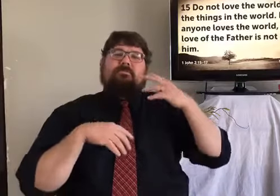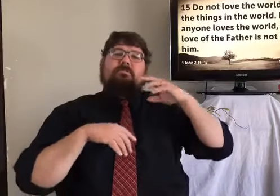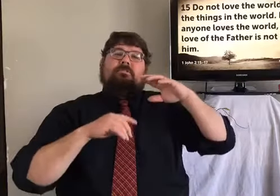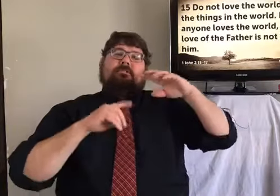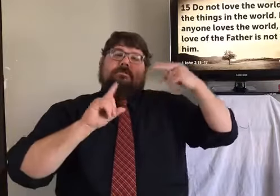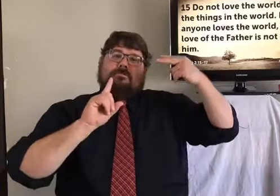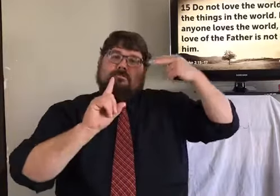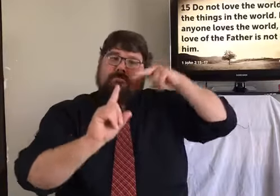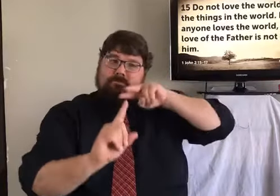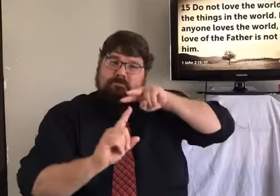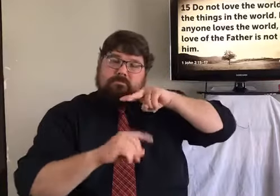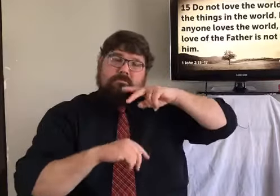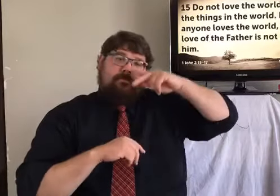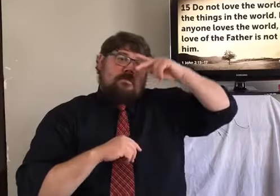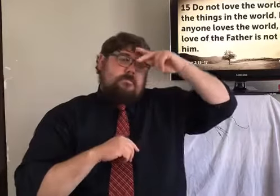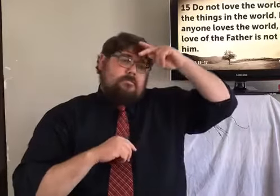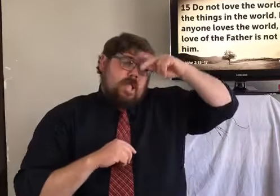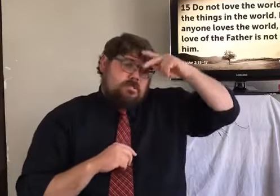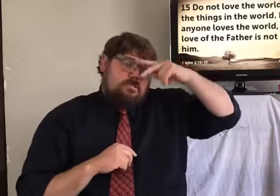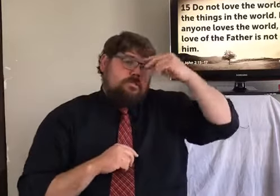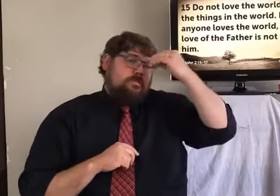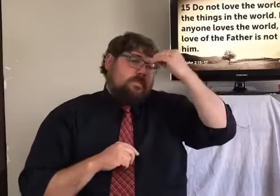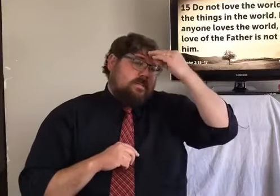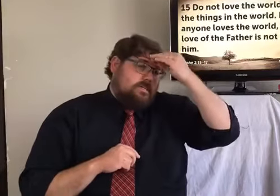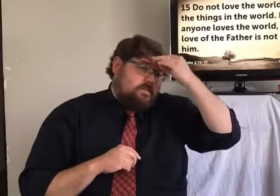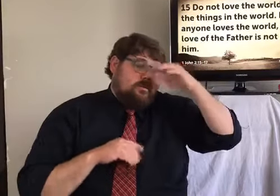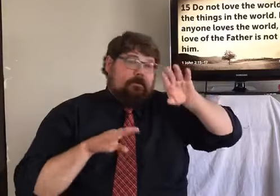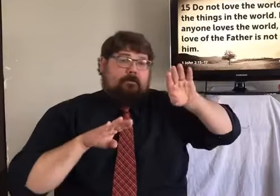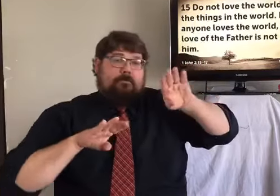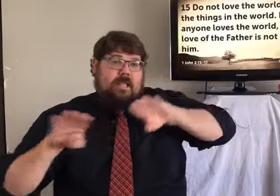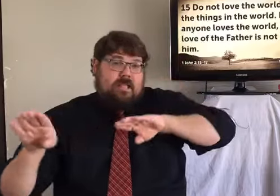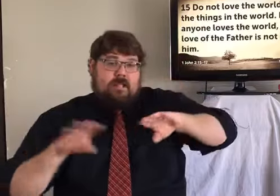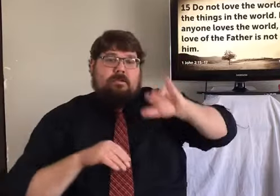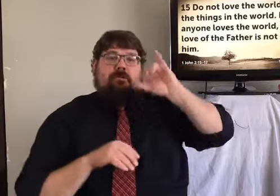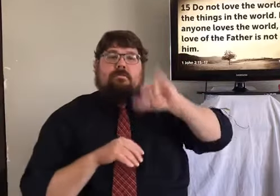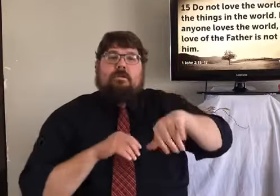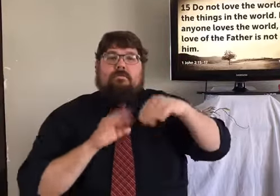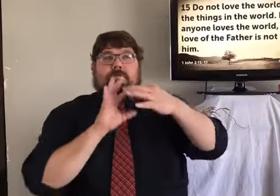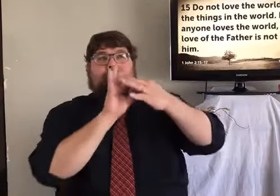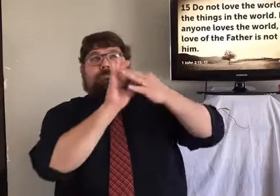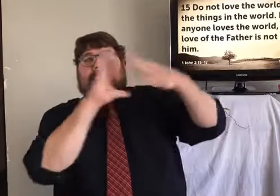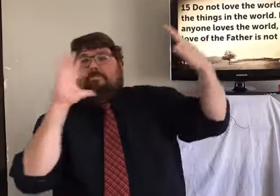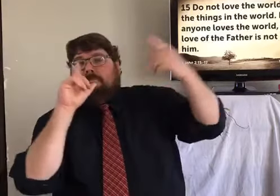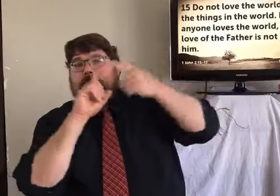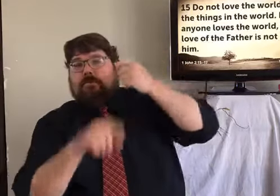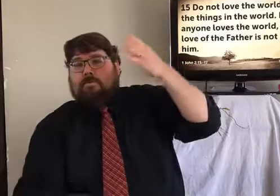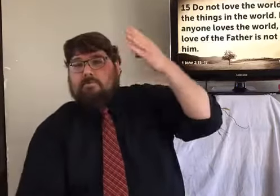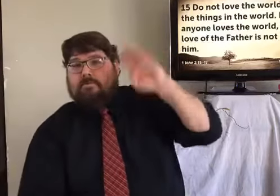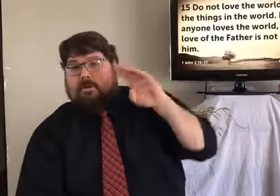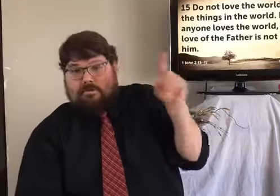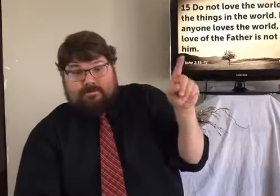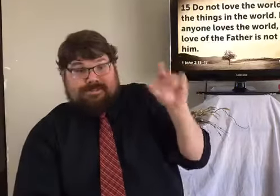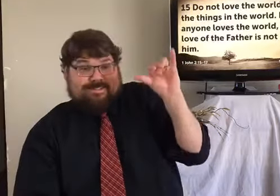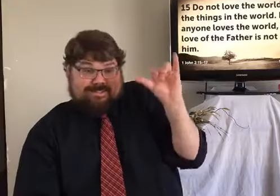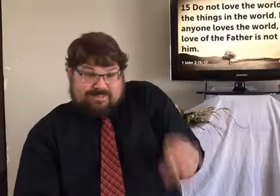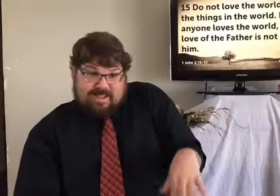If anyone loves the world, which includes the world's philosophy, the world's way of thinking, the world's